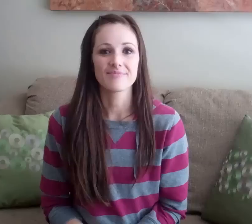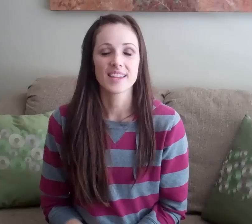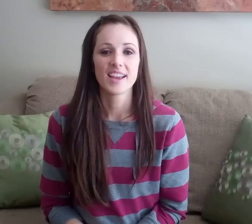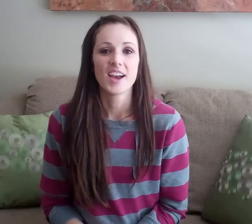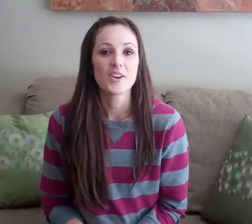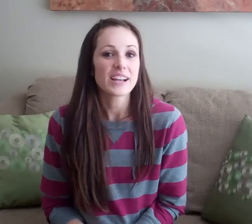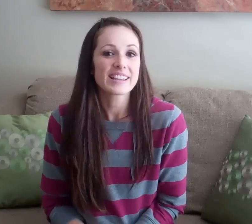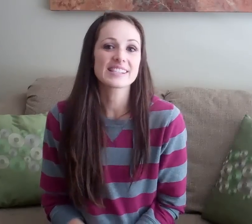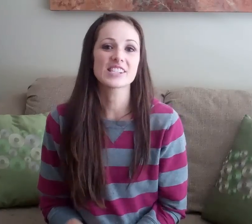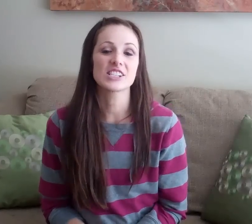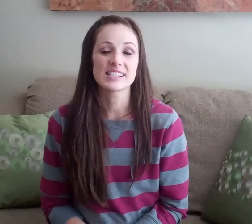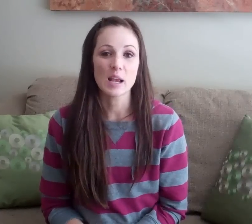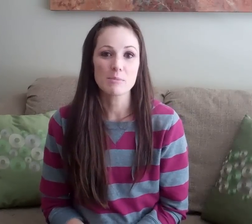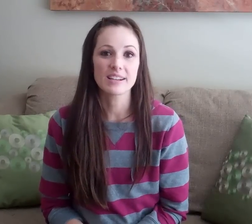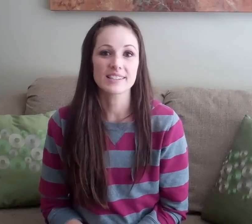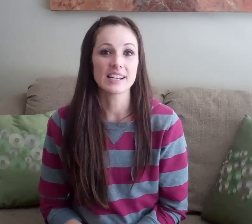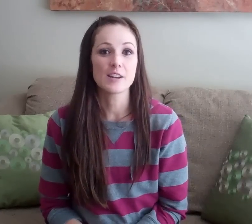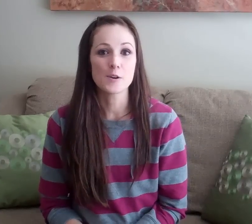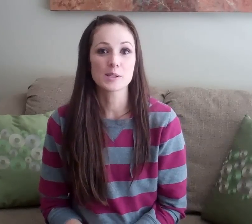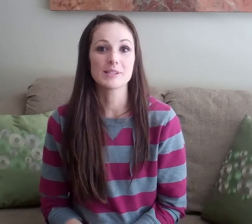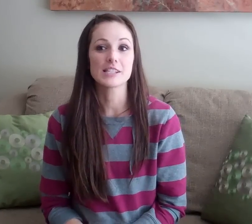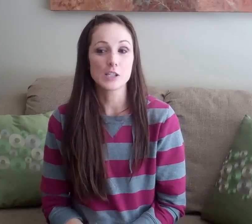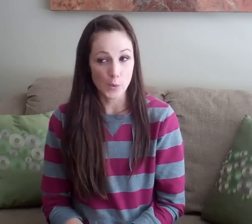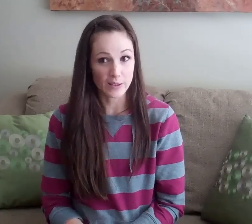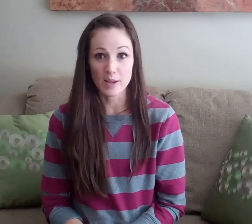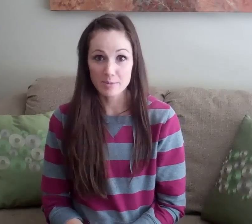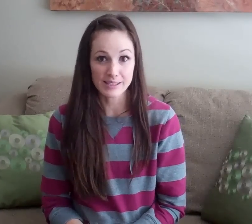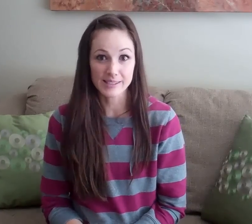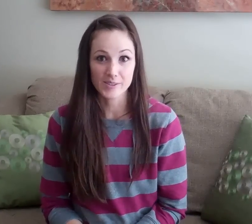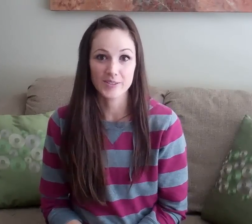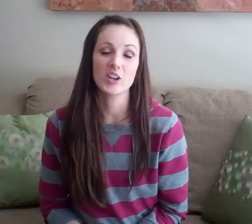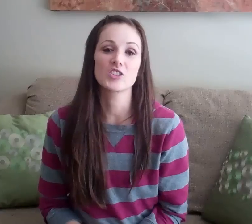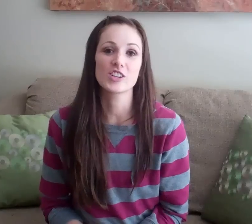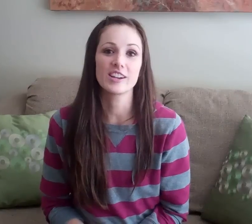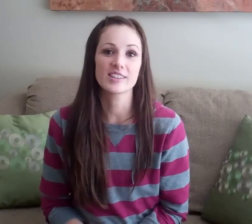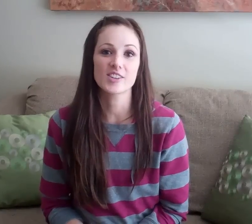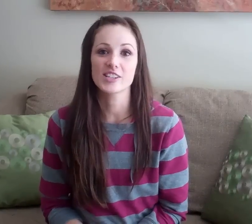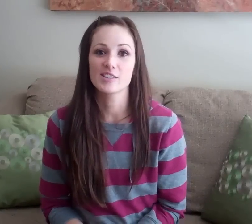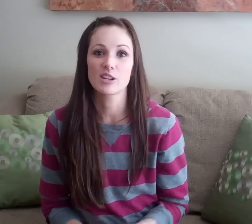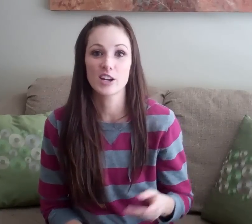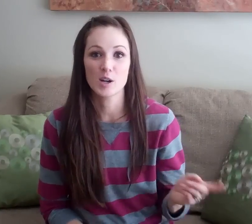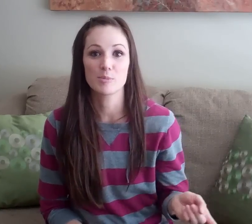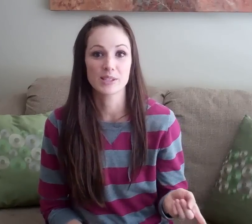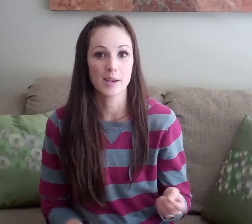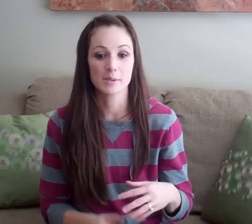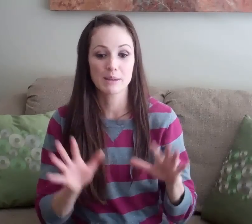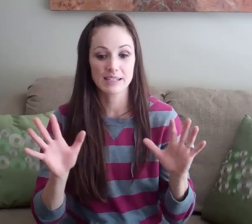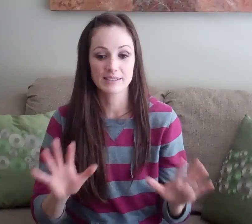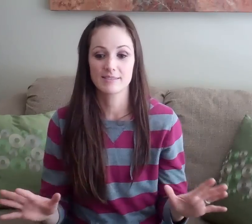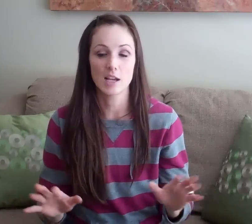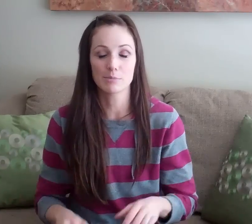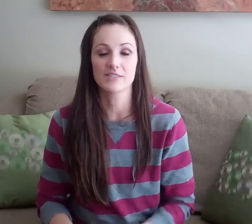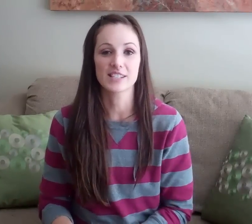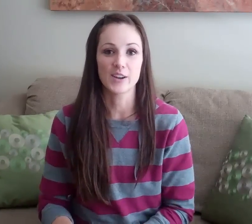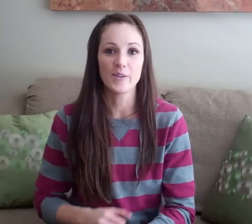okay this is a good sign because I know it's been snowing a lot of places around the country it's already snowed here a couple times big dumps of snow